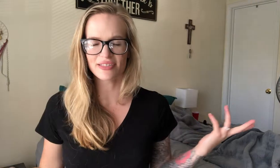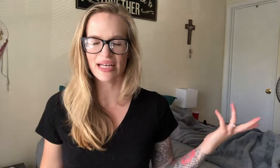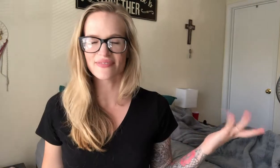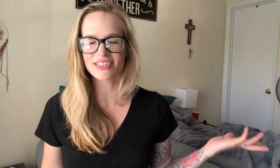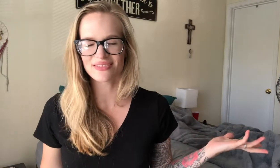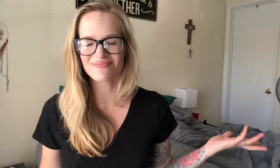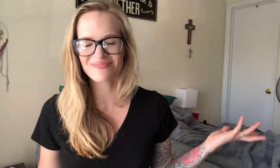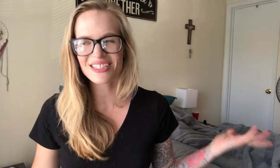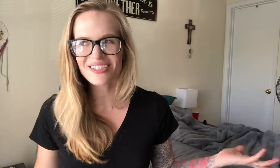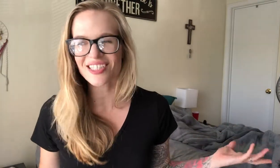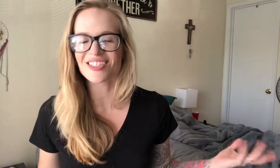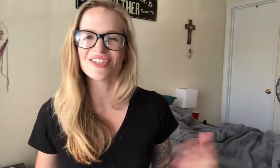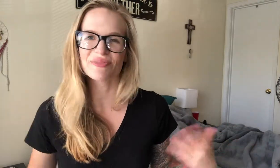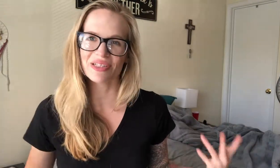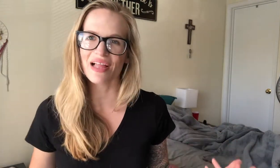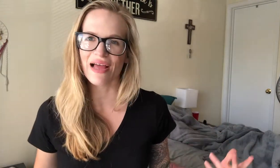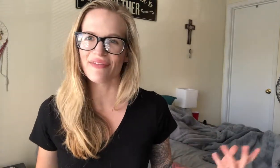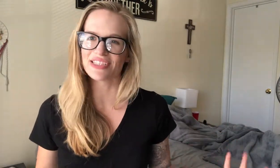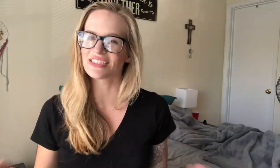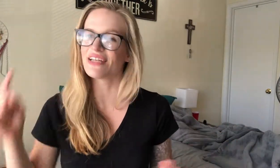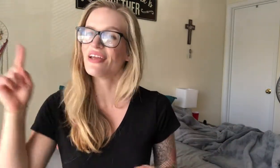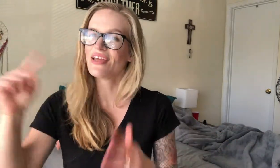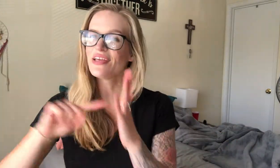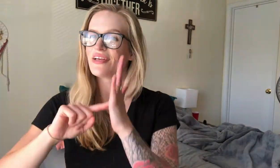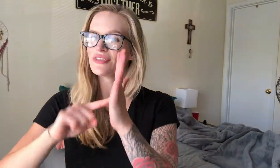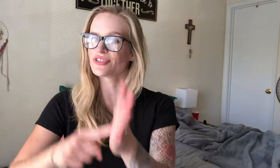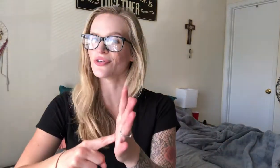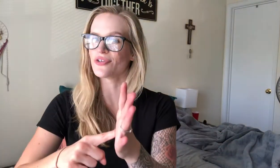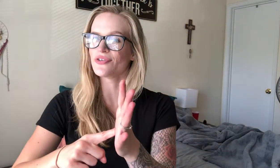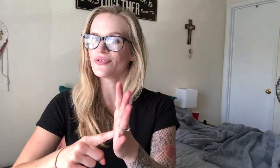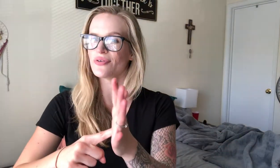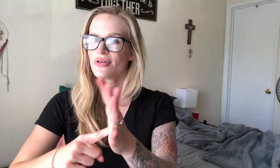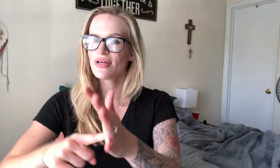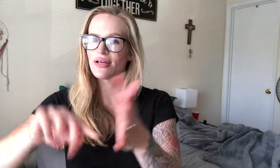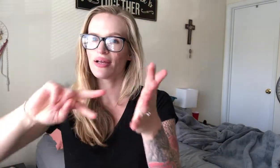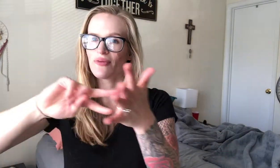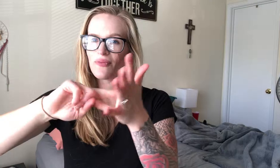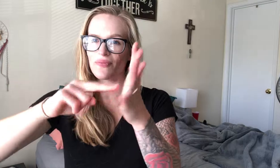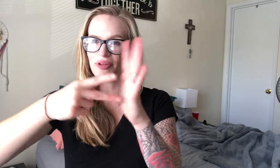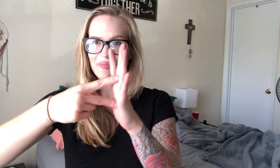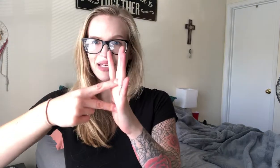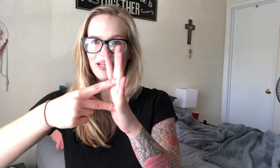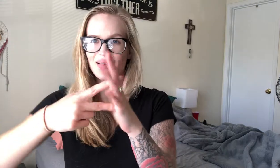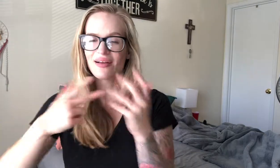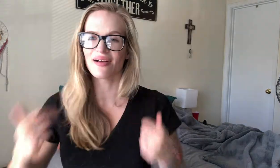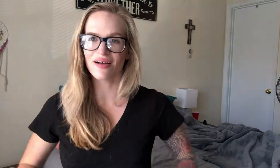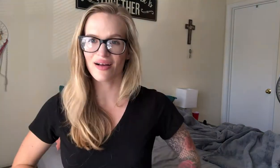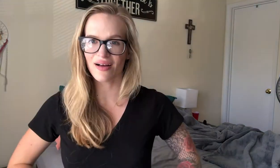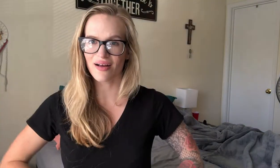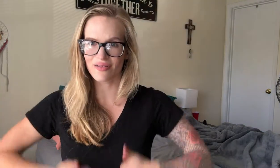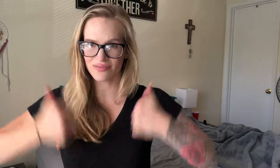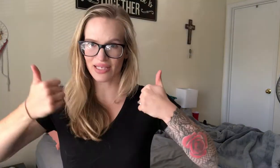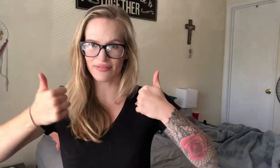alive. The lyrics are to be alive. just said. He can show you. The meaning. Of life.